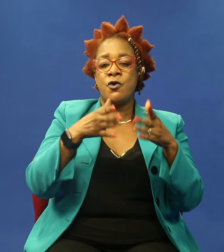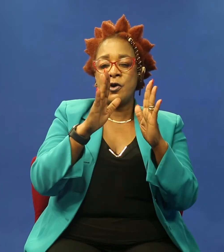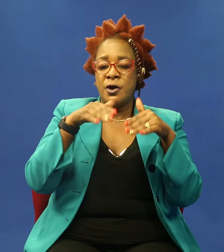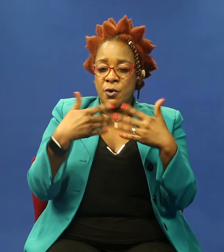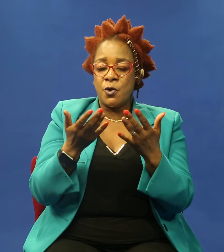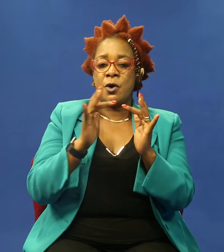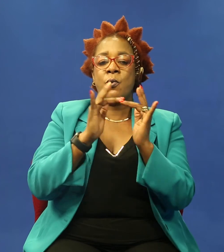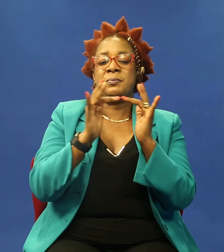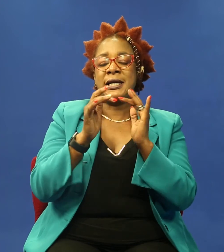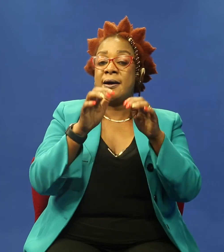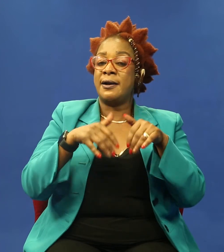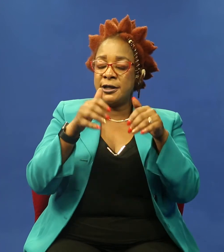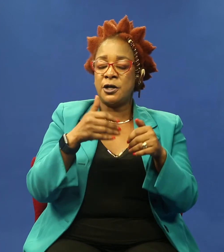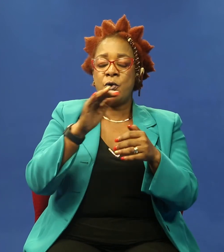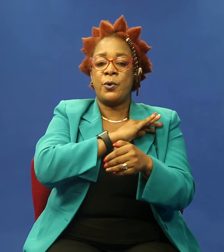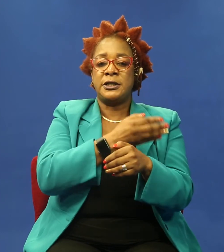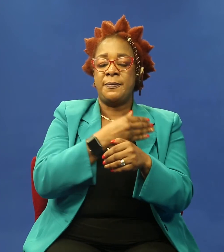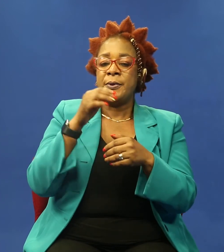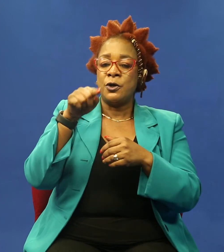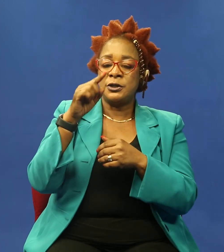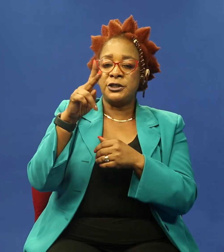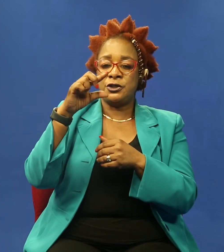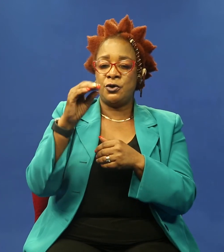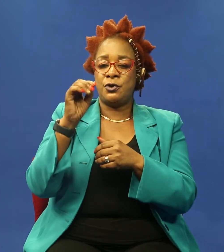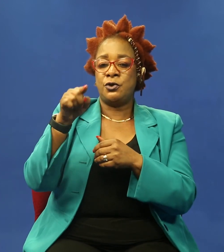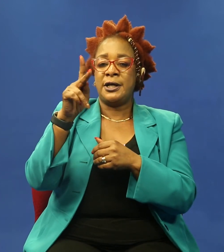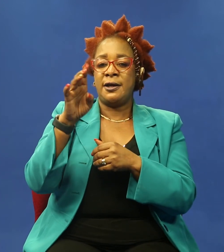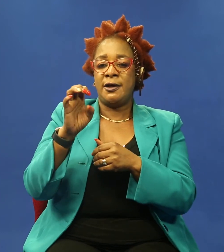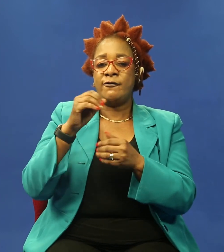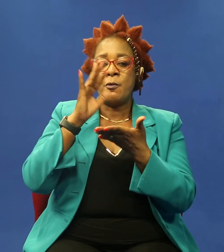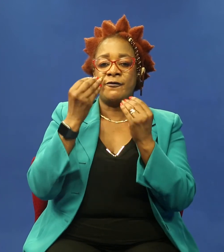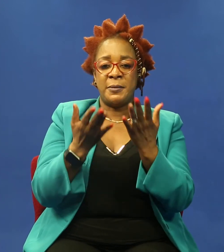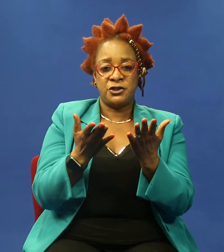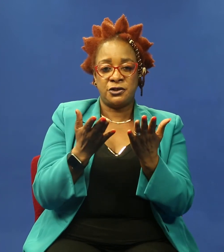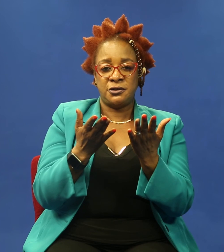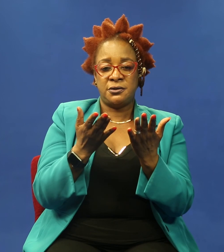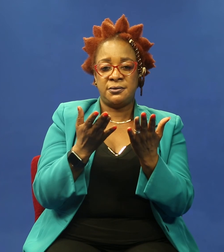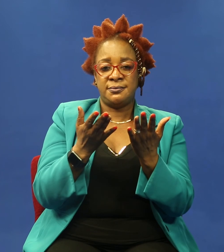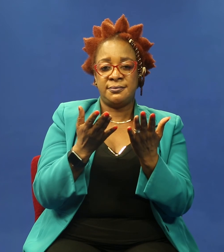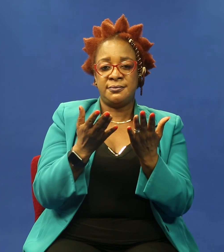agricultureauthority.go.ke for more information. For more information,.uk